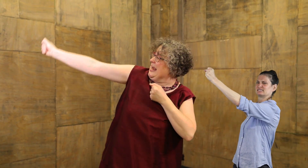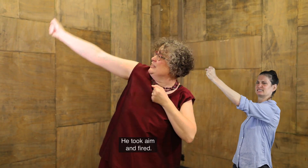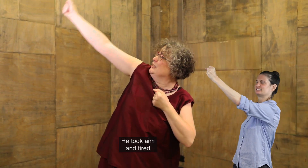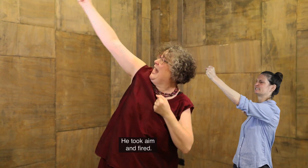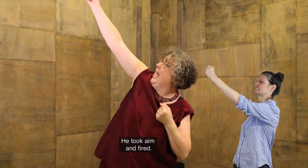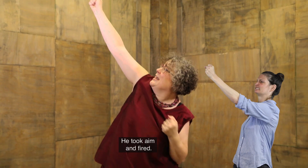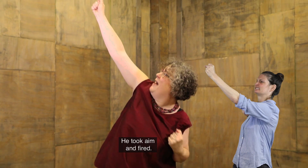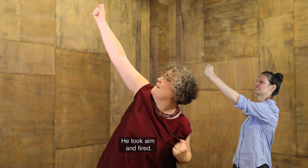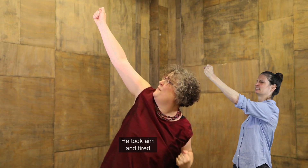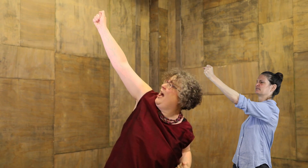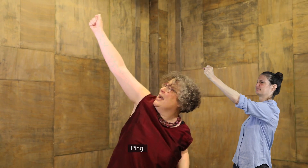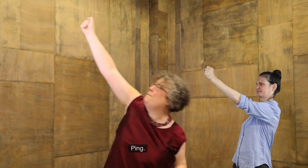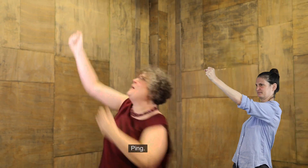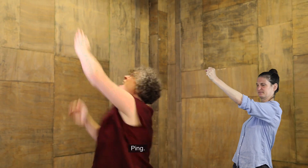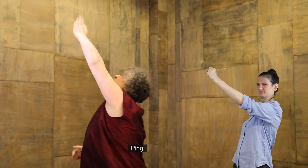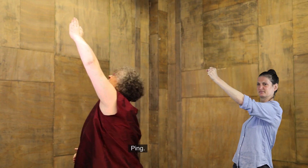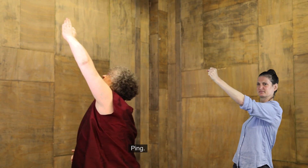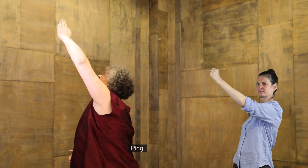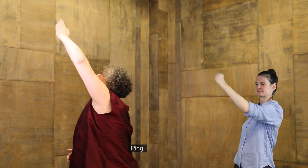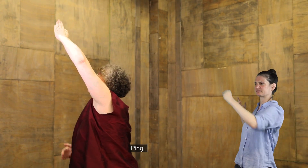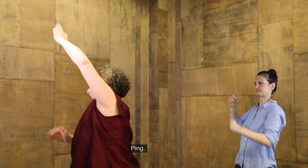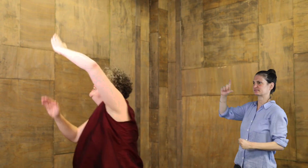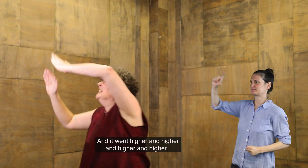He took aim and fired. Bing!